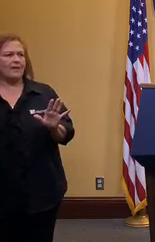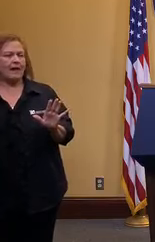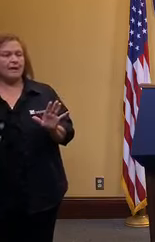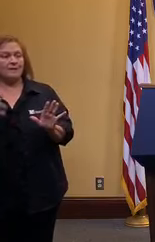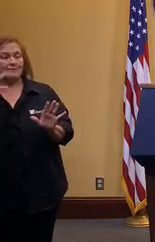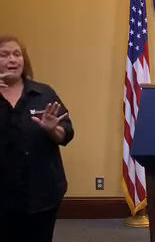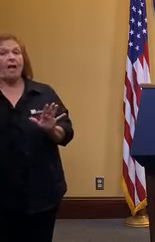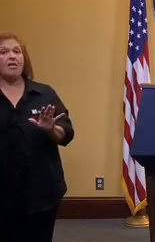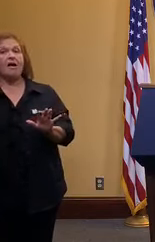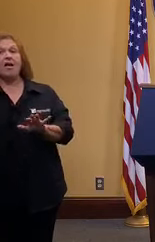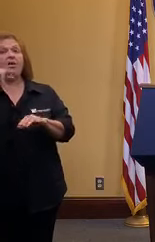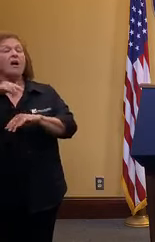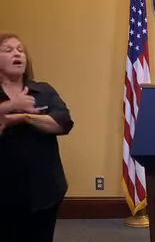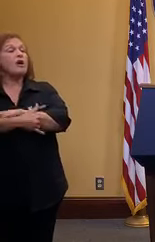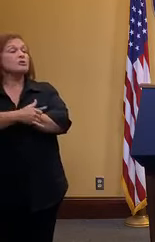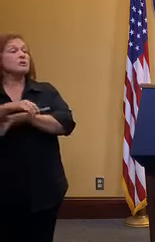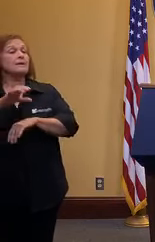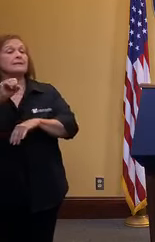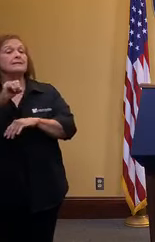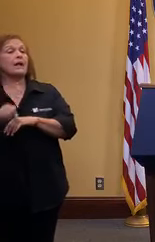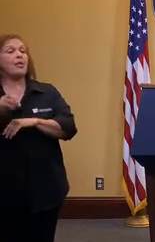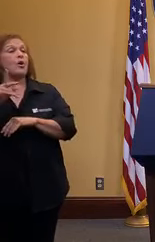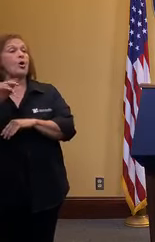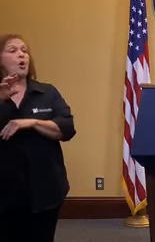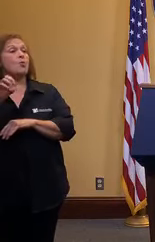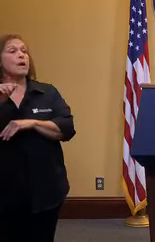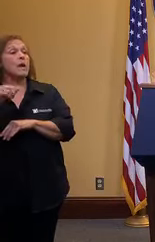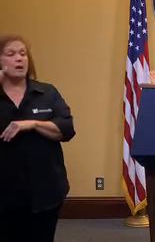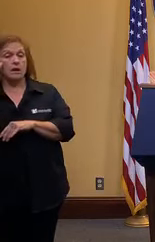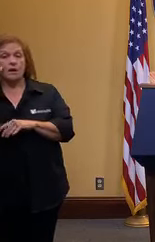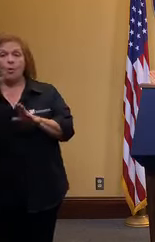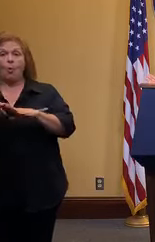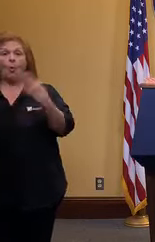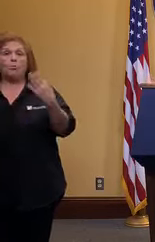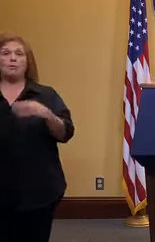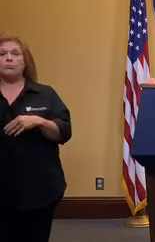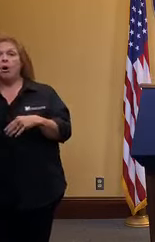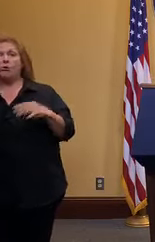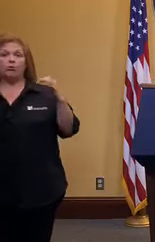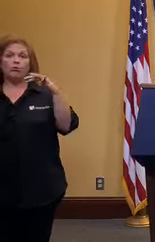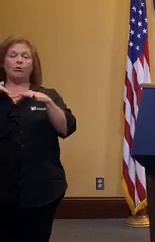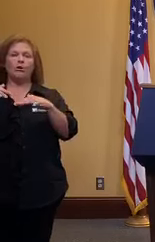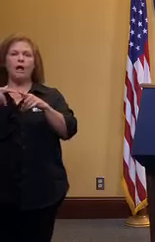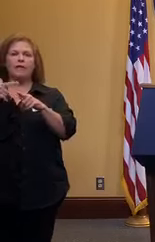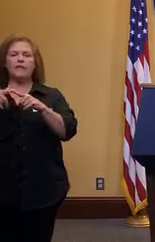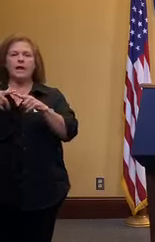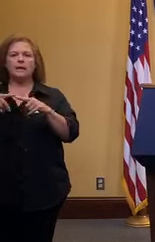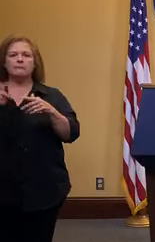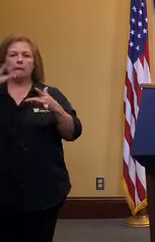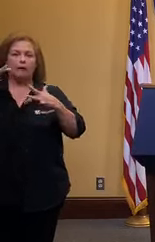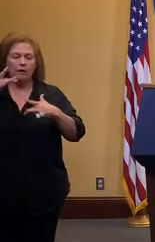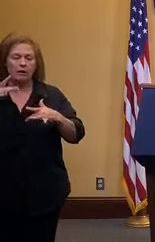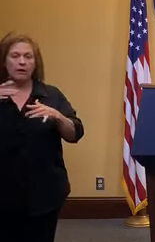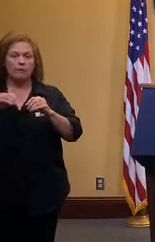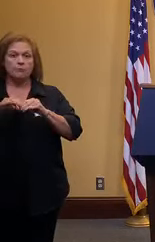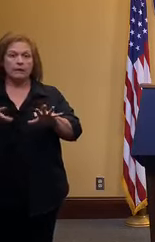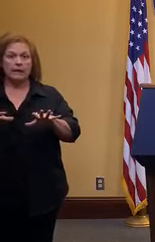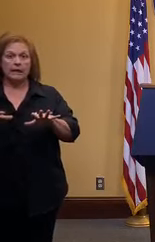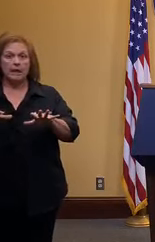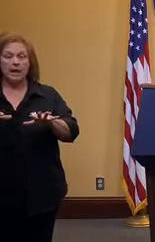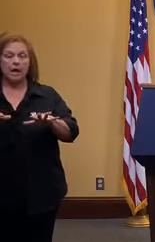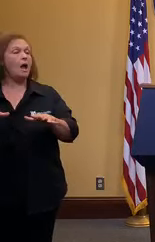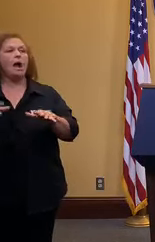you know if if south korea opened their nightclubs and then had to they just had to shut them all back down so that's folks that get